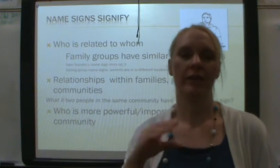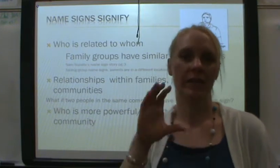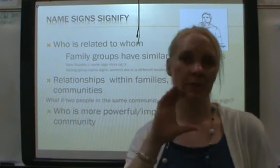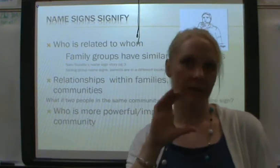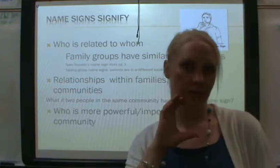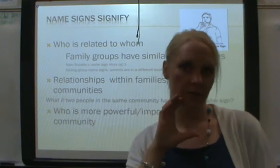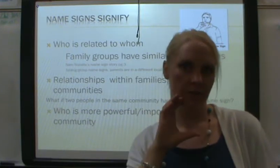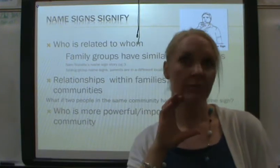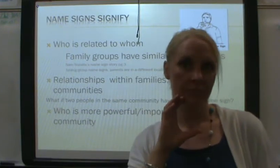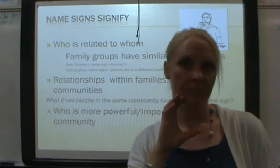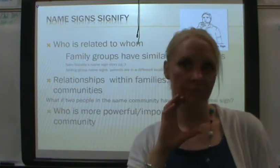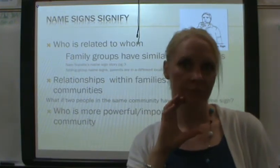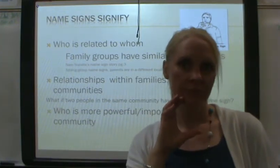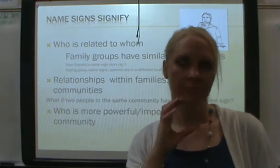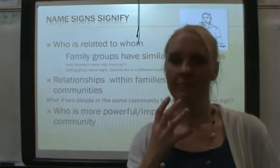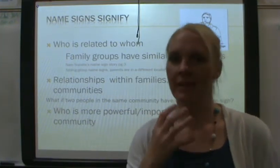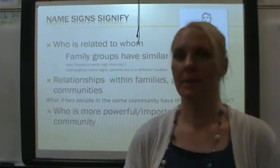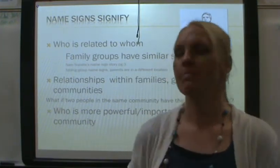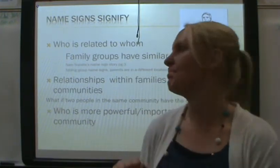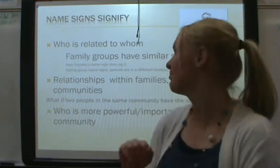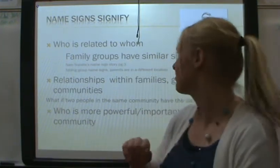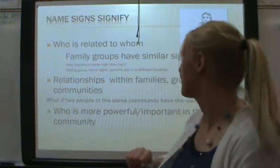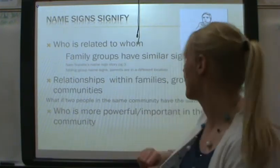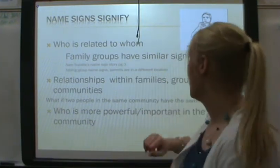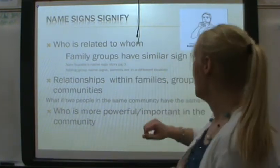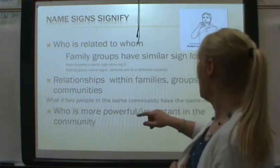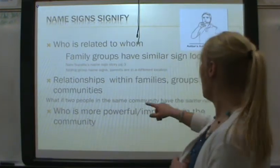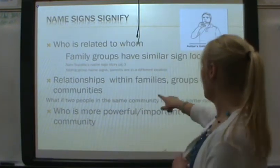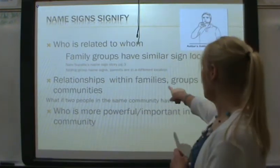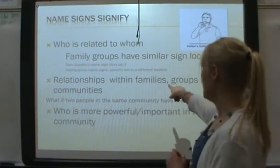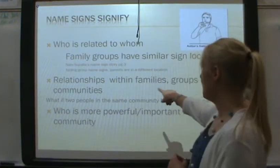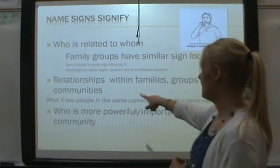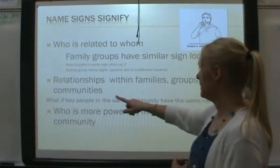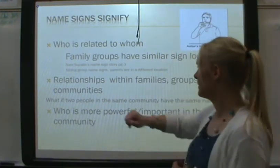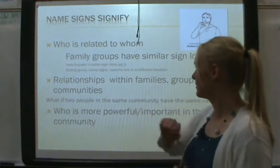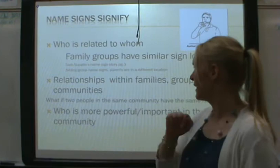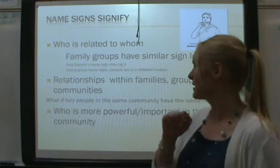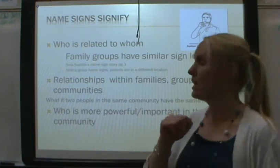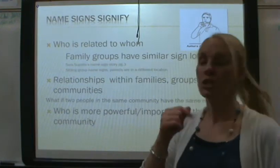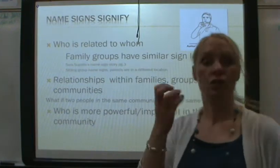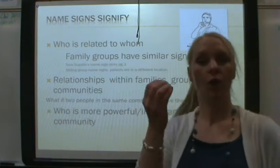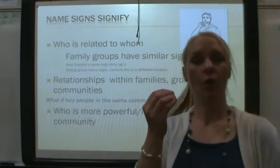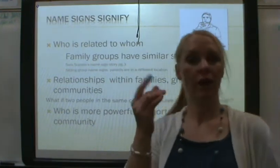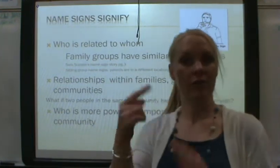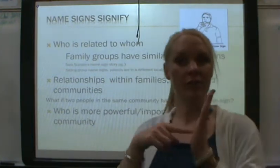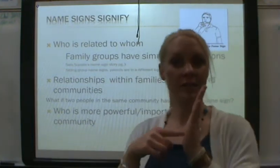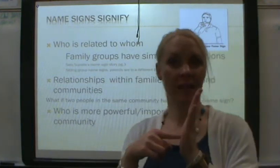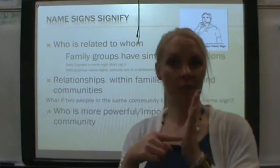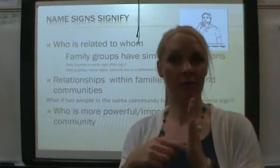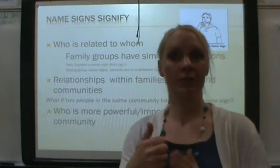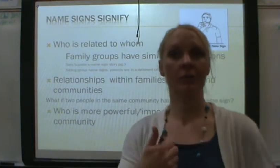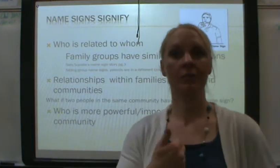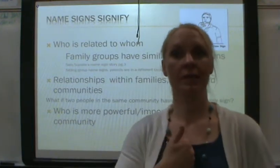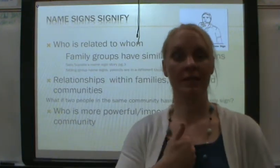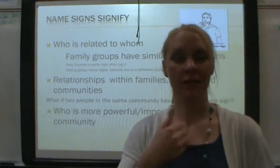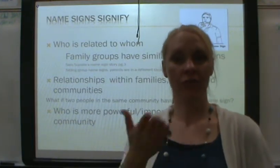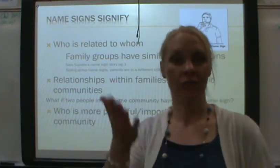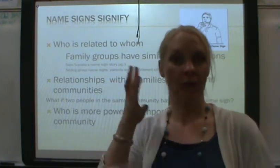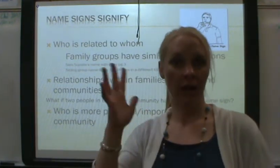keep it here. Okay? Um, right. So, another example, myself, I,